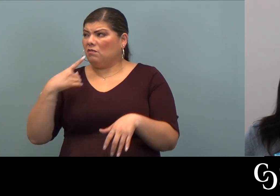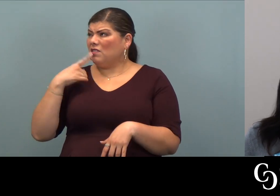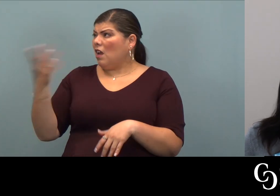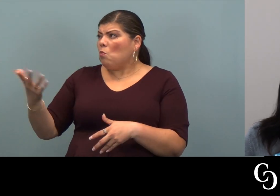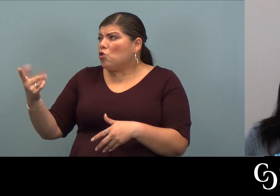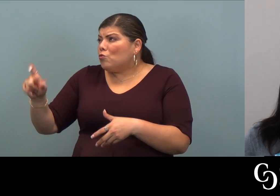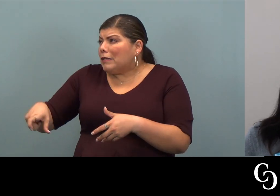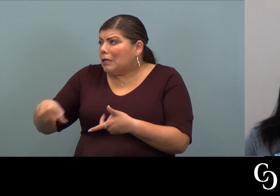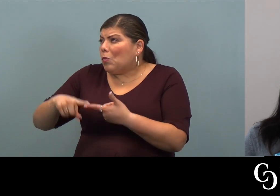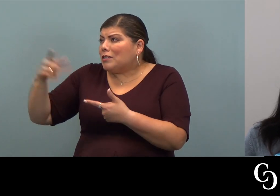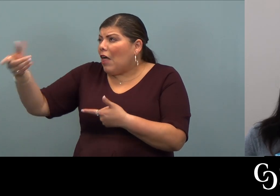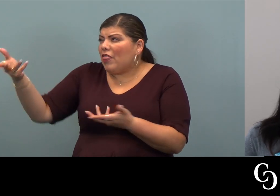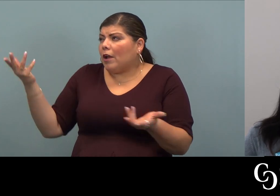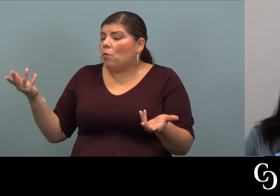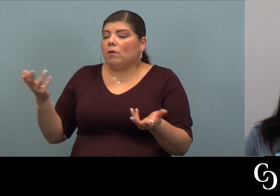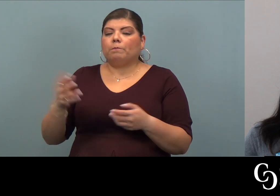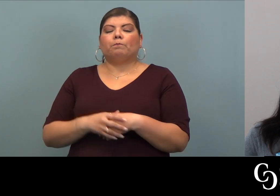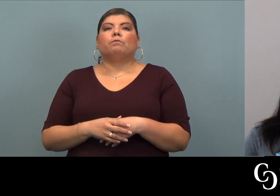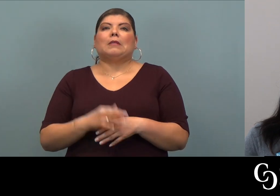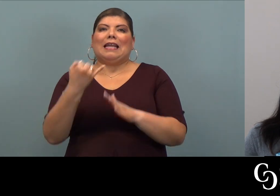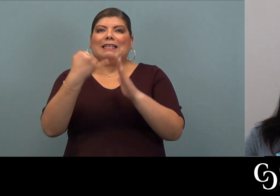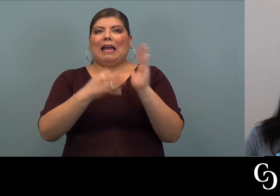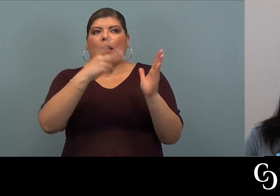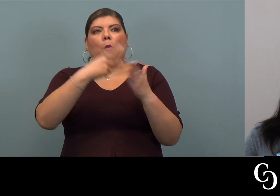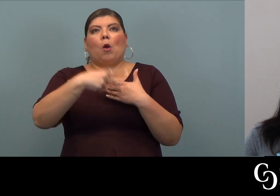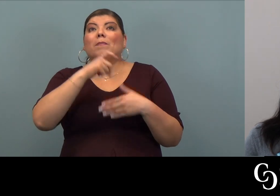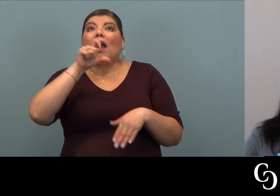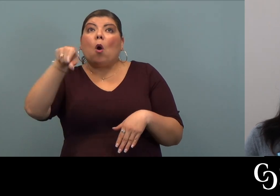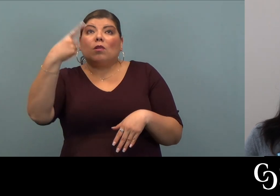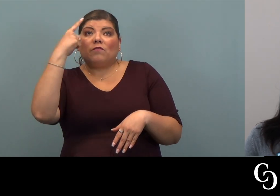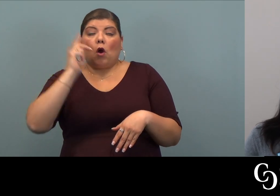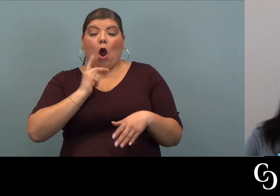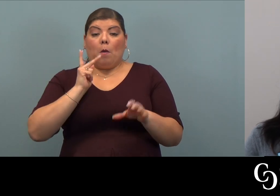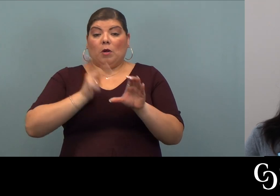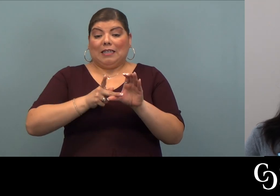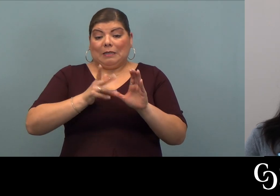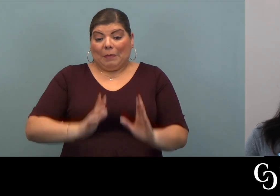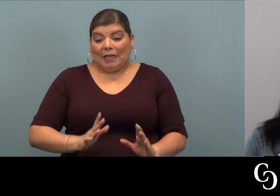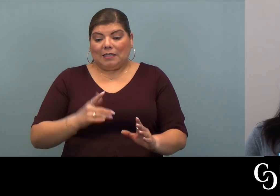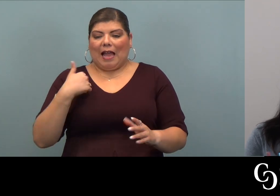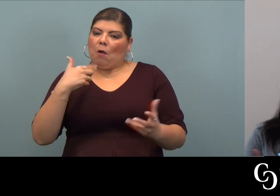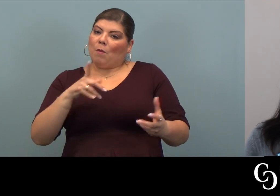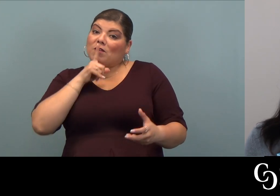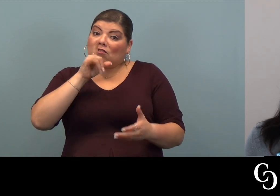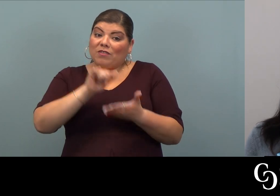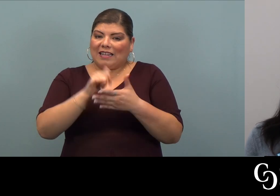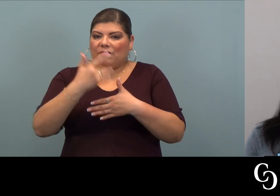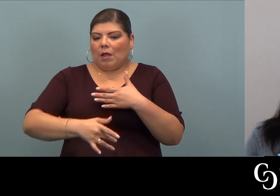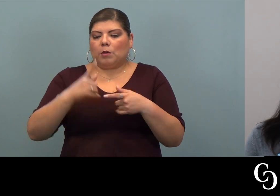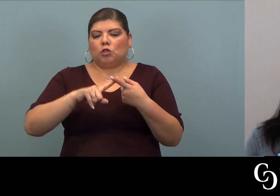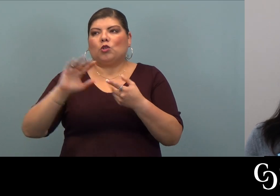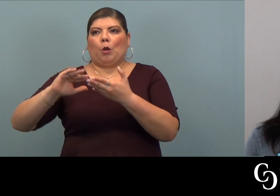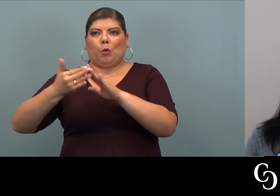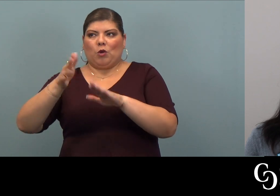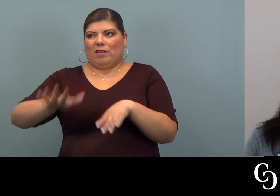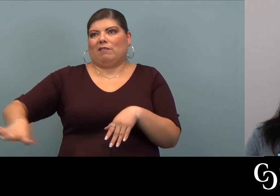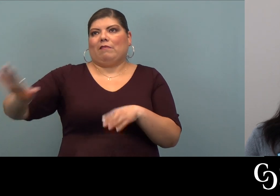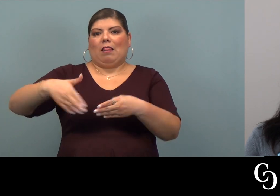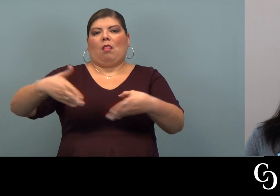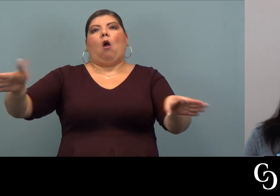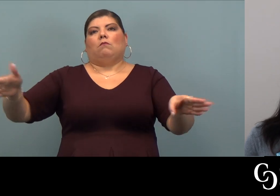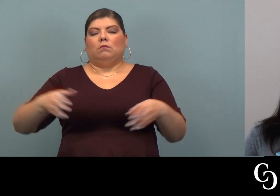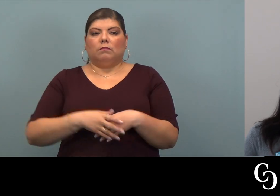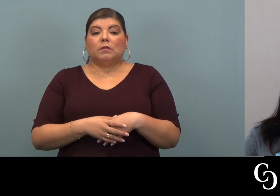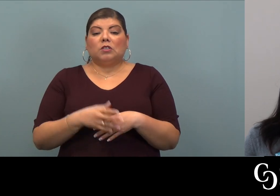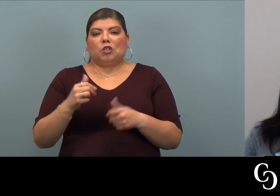saying, like, what do you need? What's out there? And designing a program, not just for our participants, I want to make sure that it's available to the community